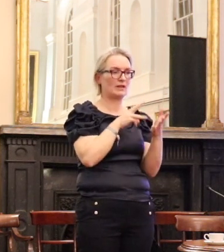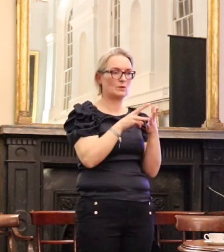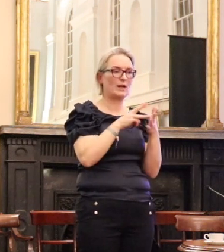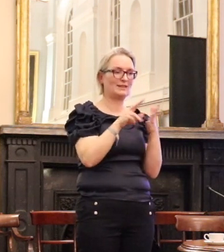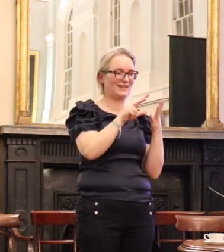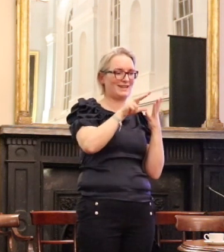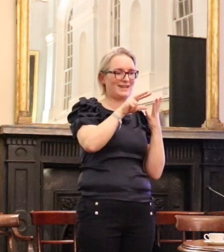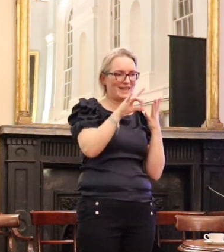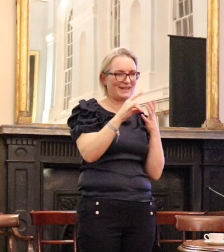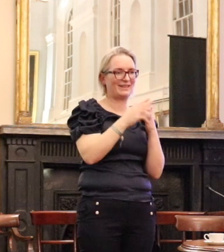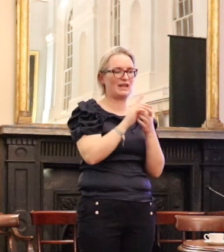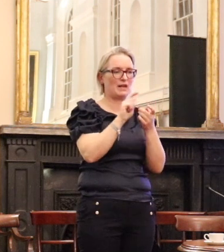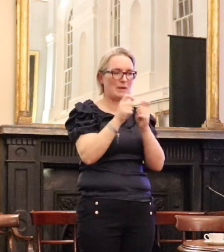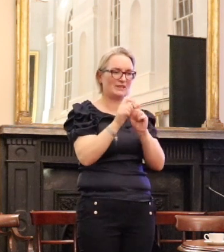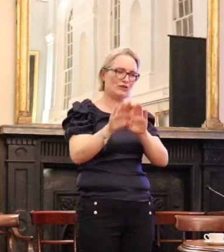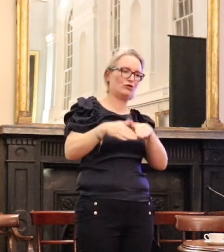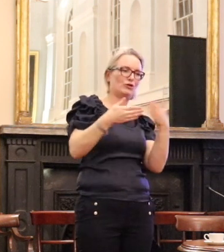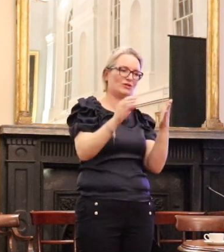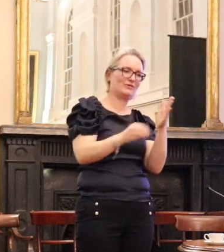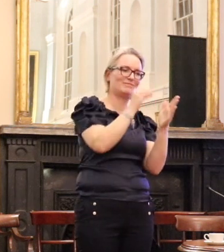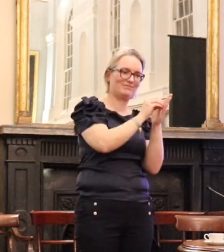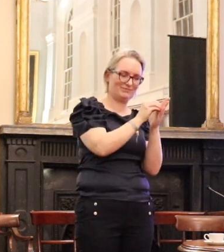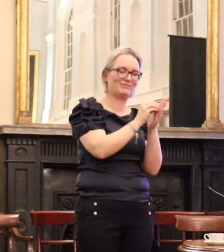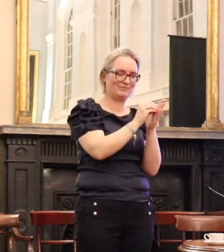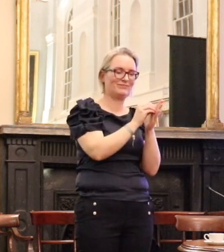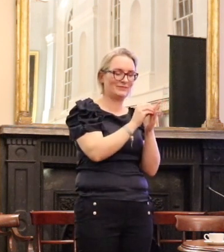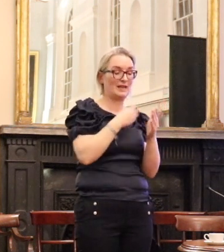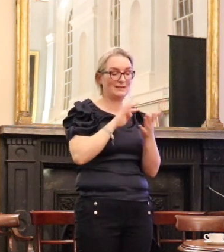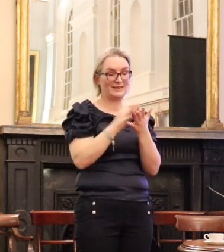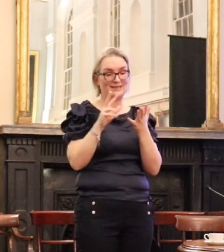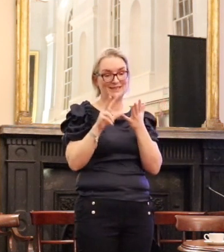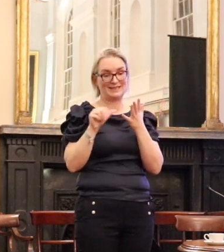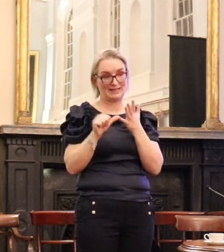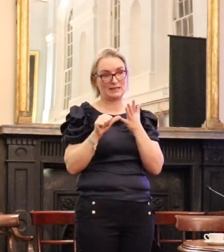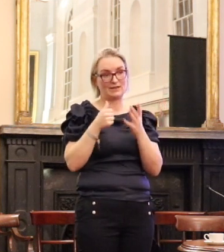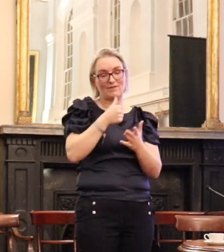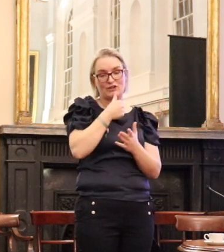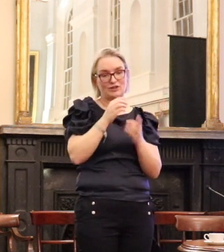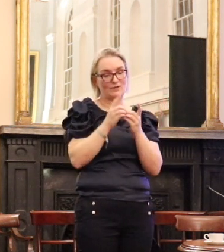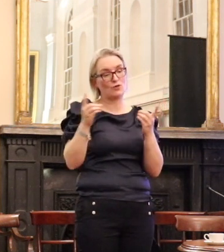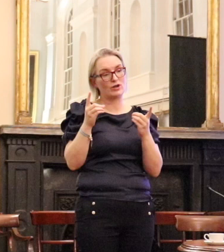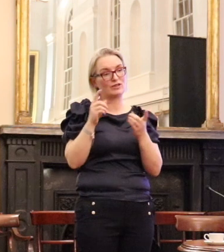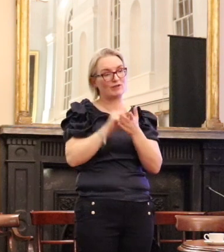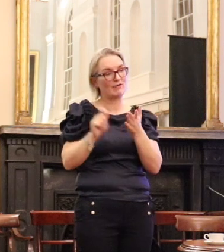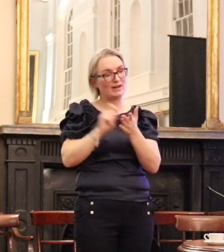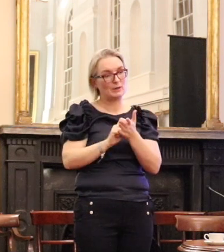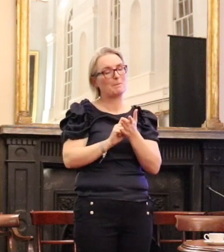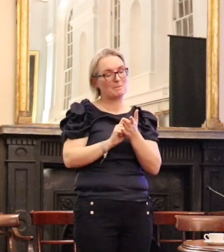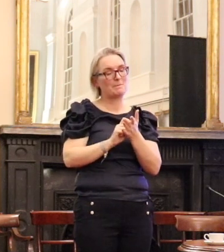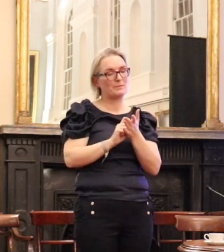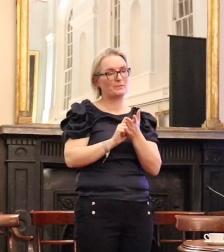was introduced and 1986 was the first divorce referendum where it was